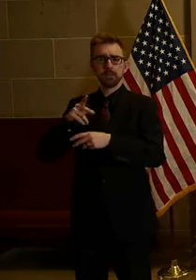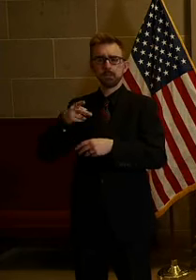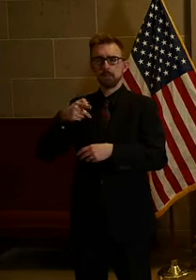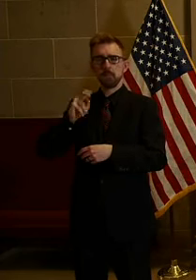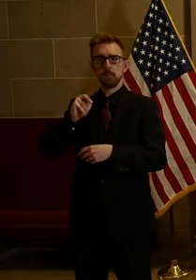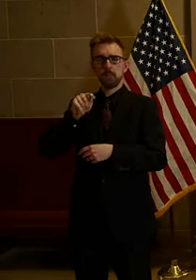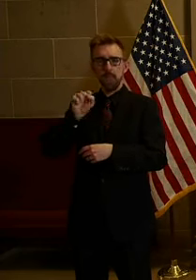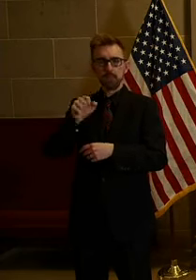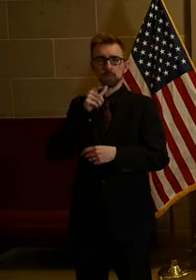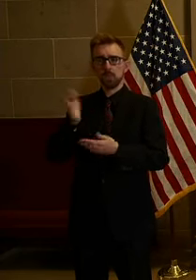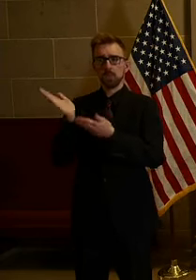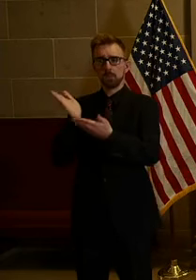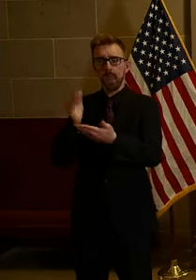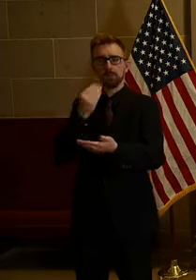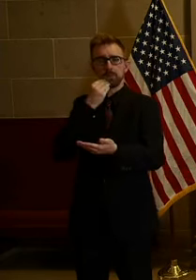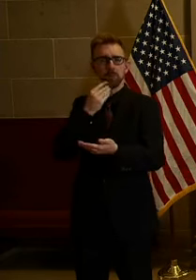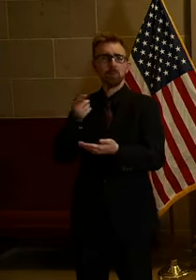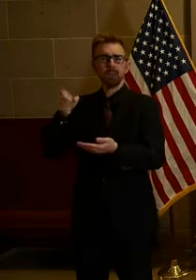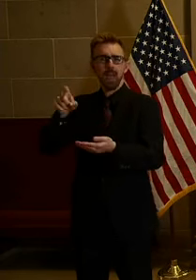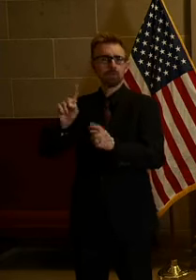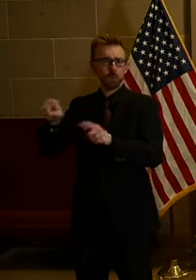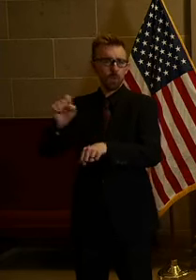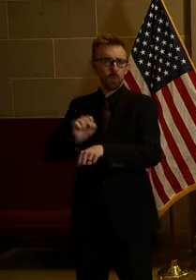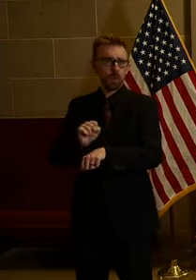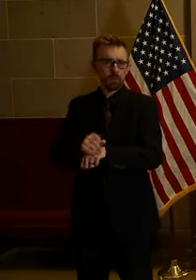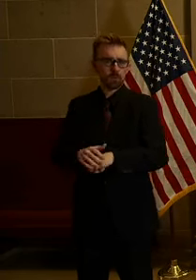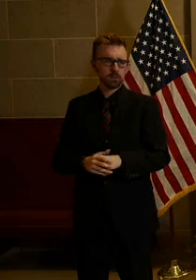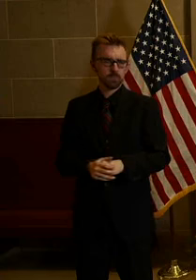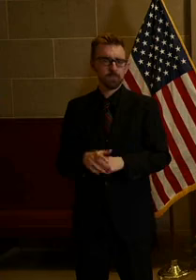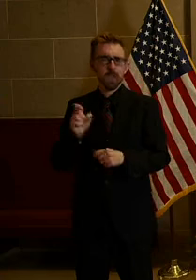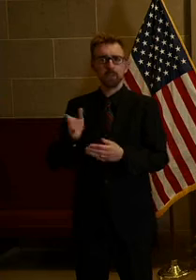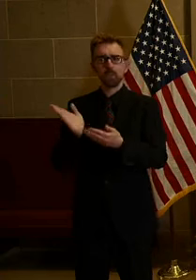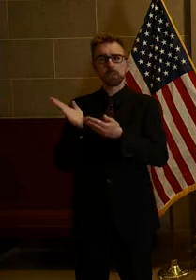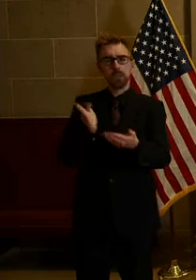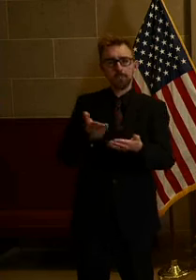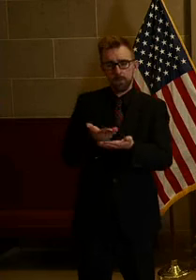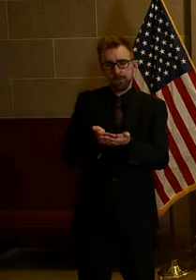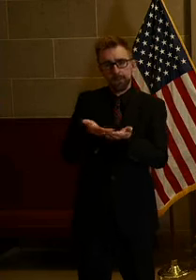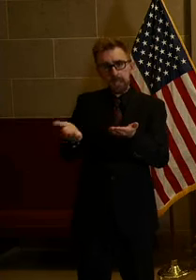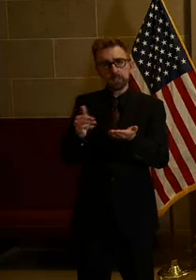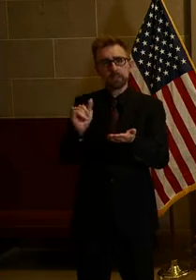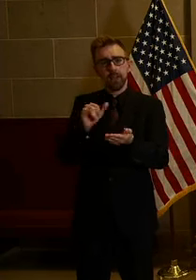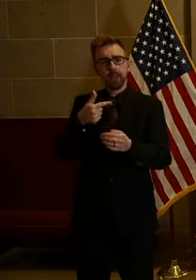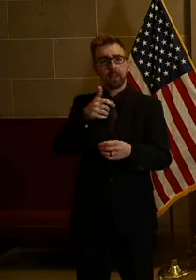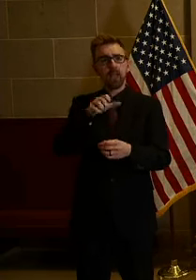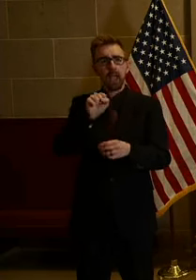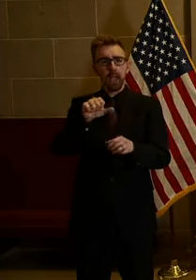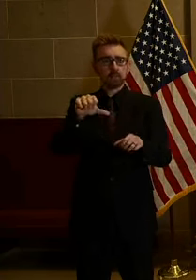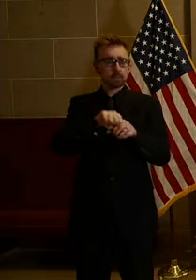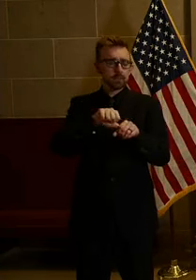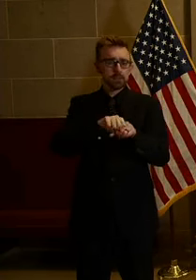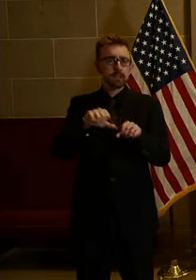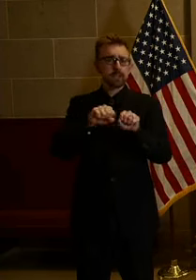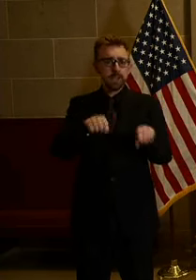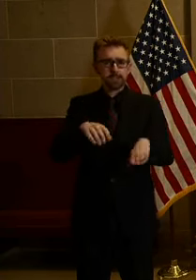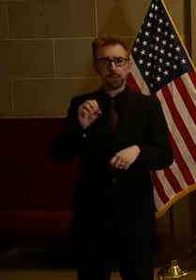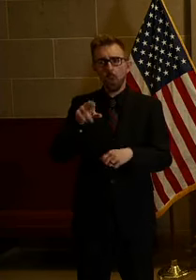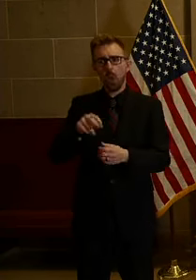our home that can stay home. There's going to be have to people deliver product down the road, whether that's the gas stations, whether that's the pharmacies.